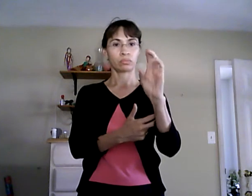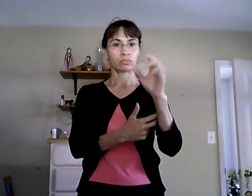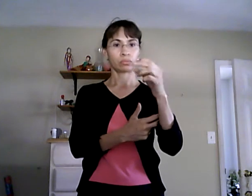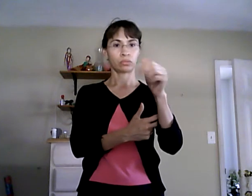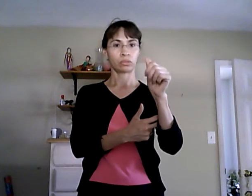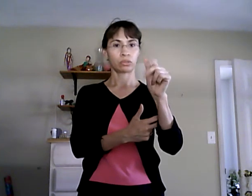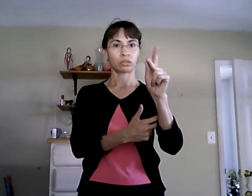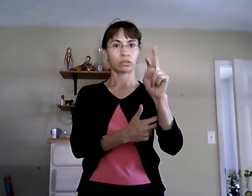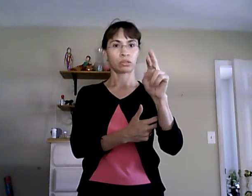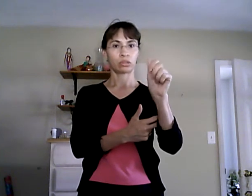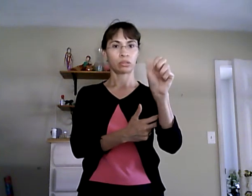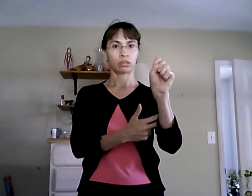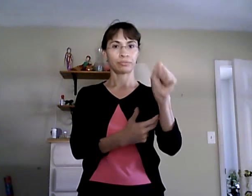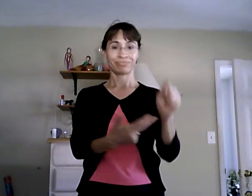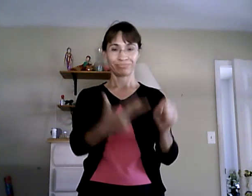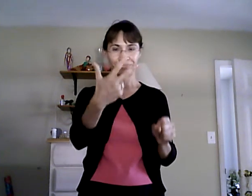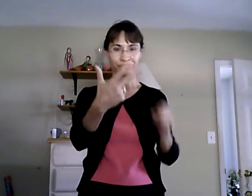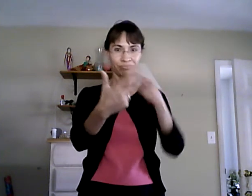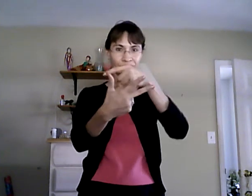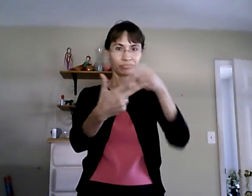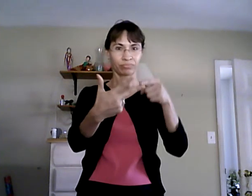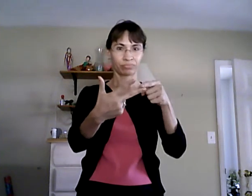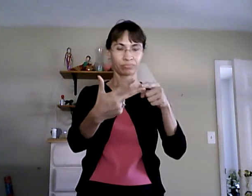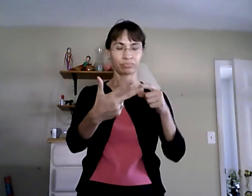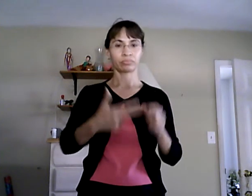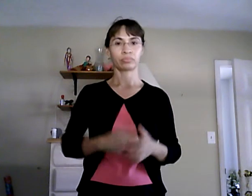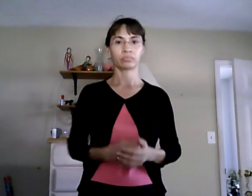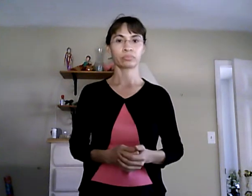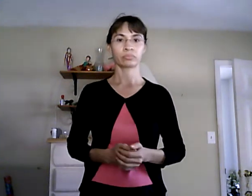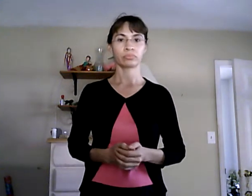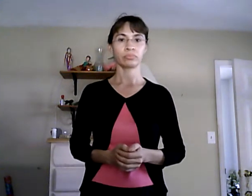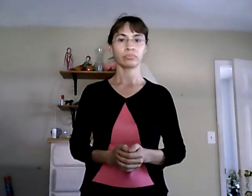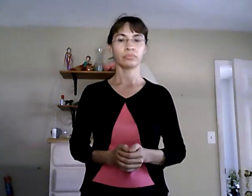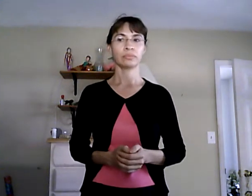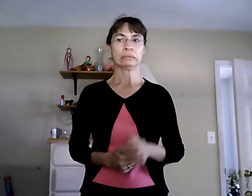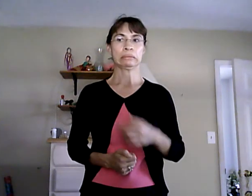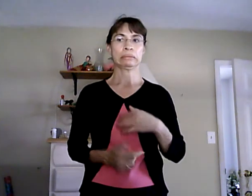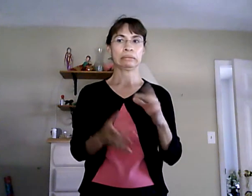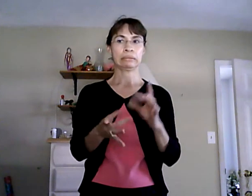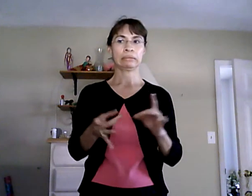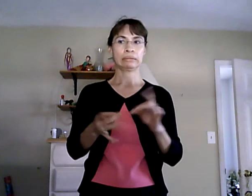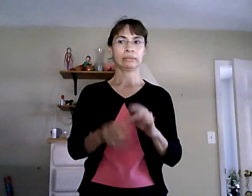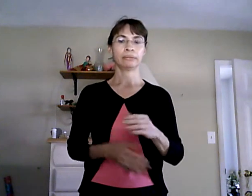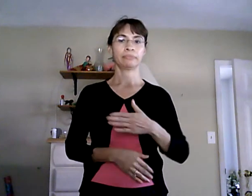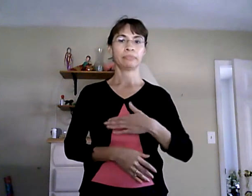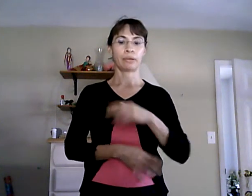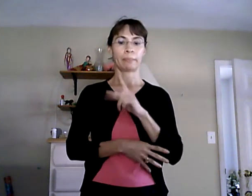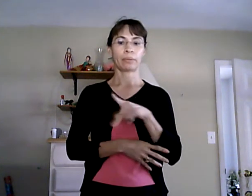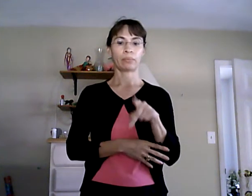and just something to say I forgot to put my power point on